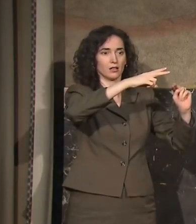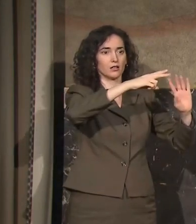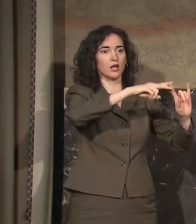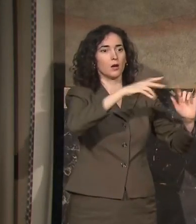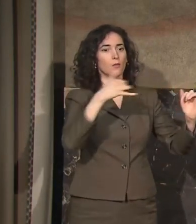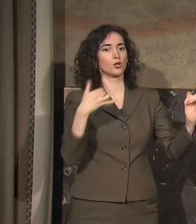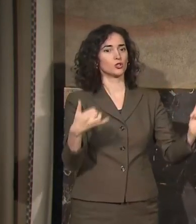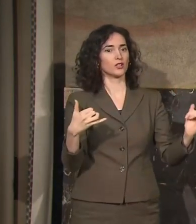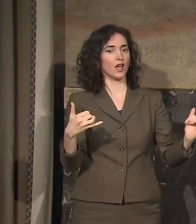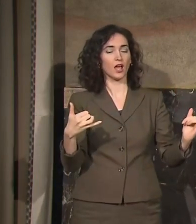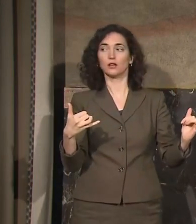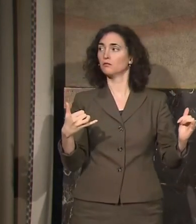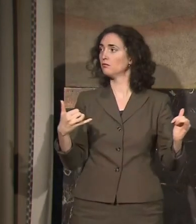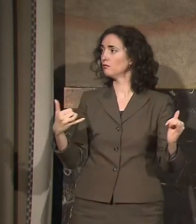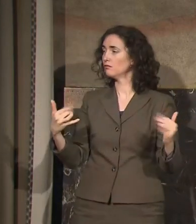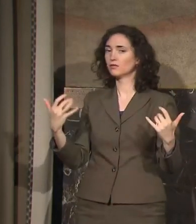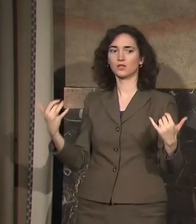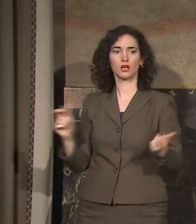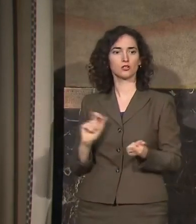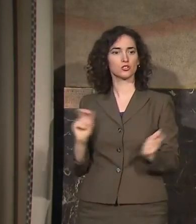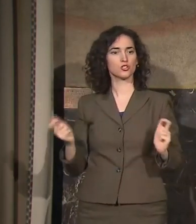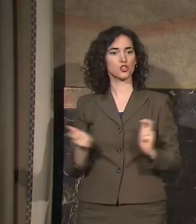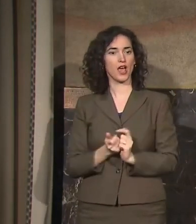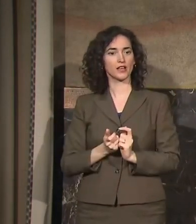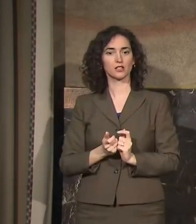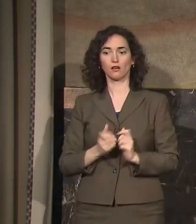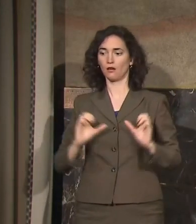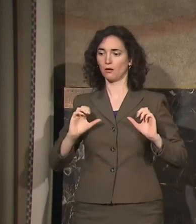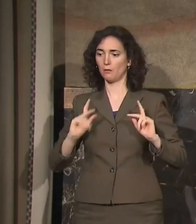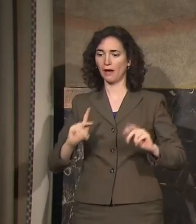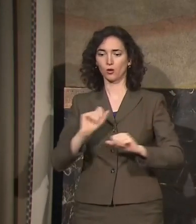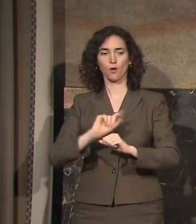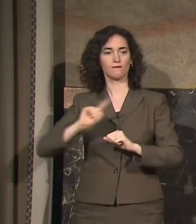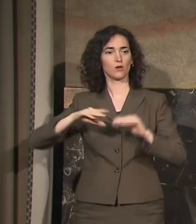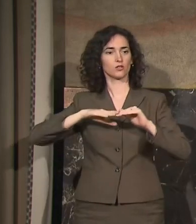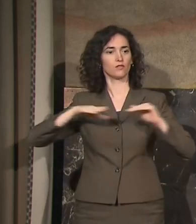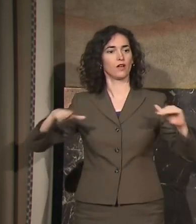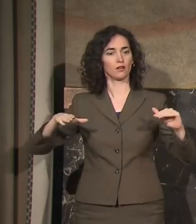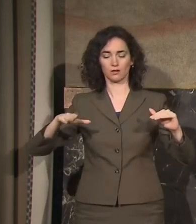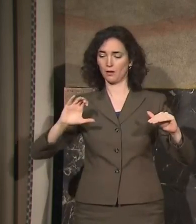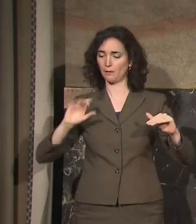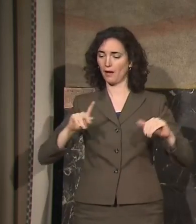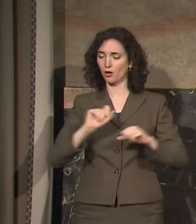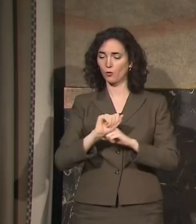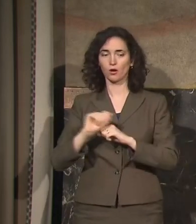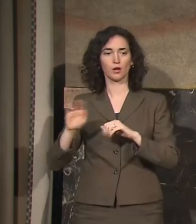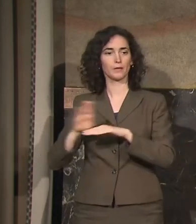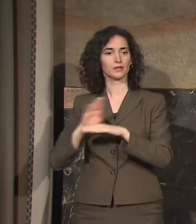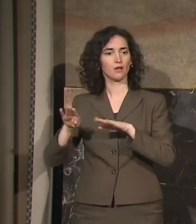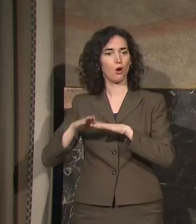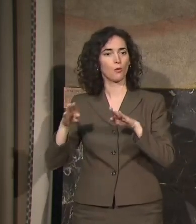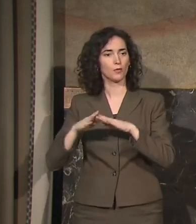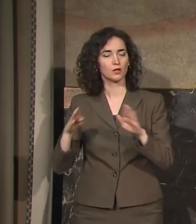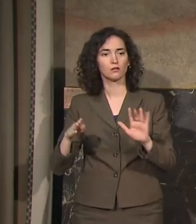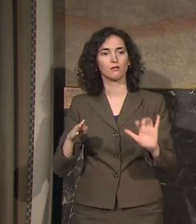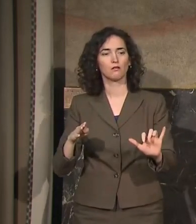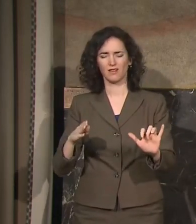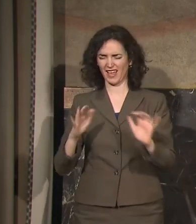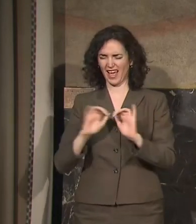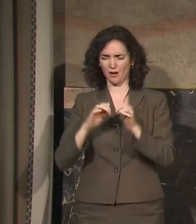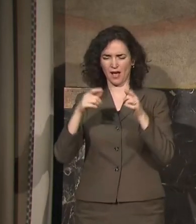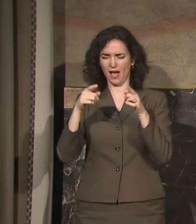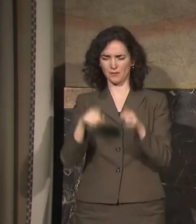are moving forward with a phase one reopening. And so that happened because the people of Louisiana